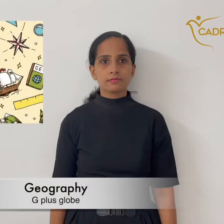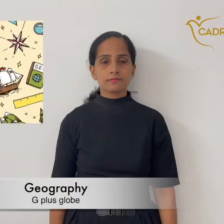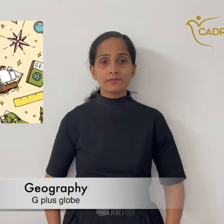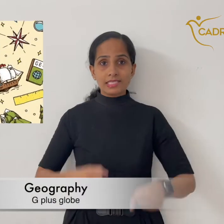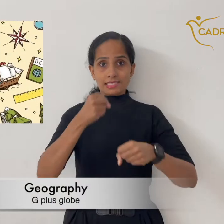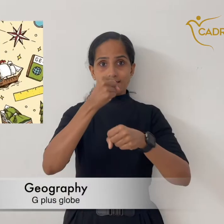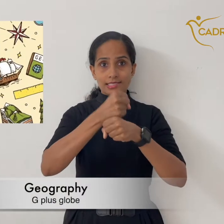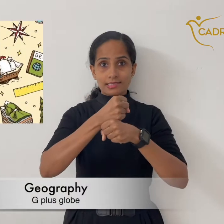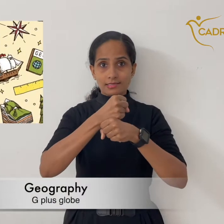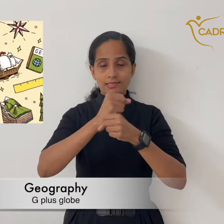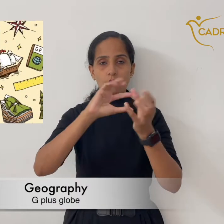Chemistry